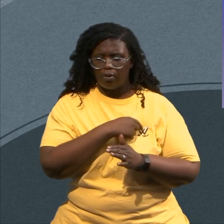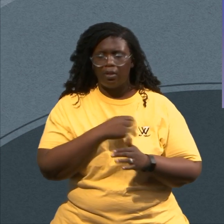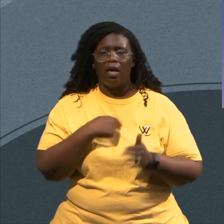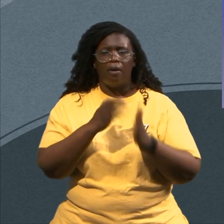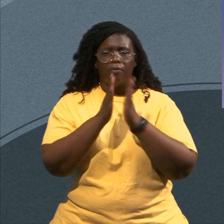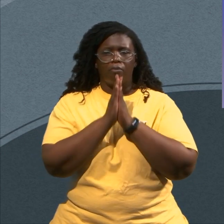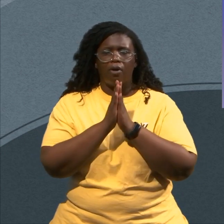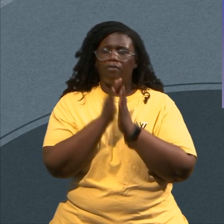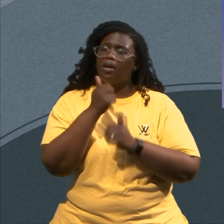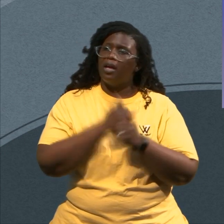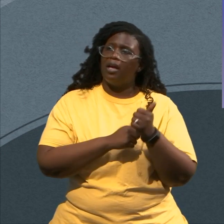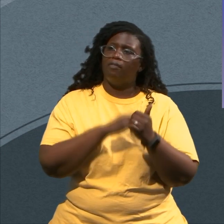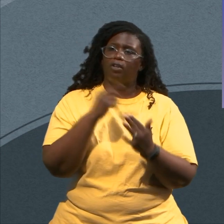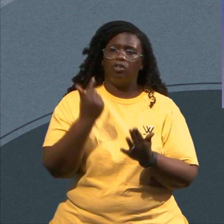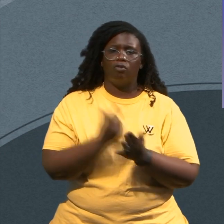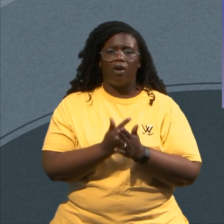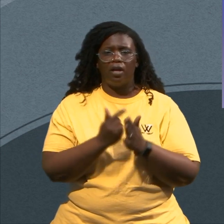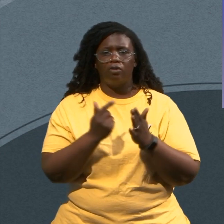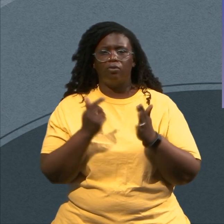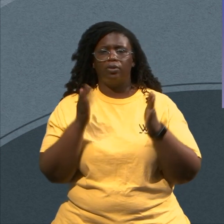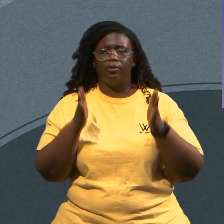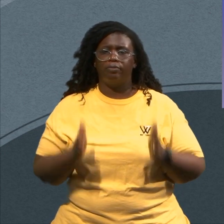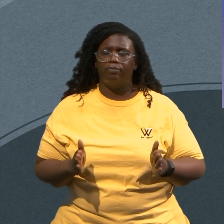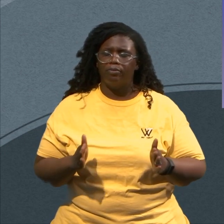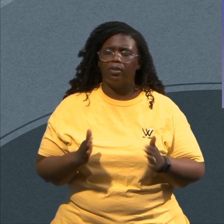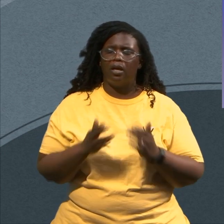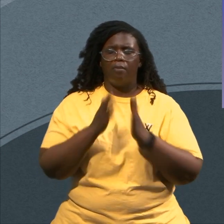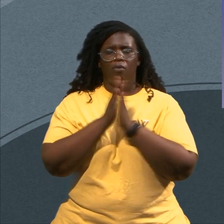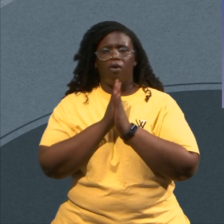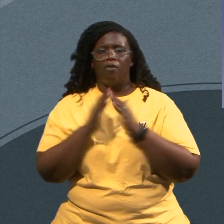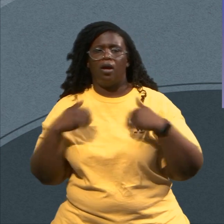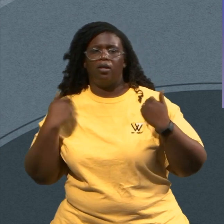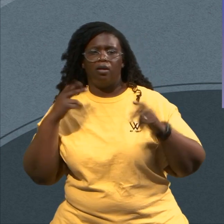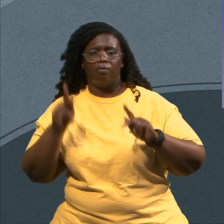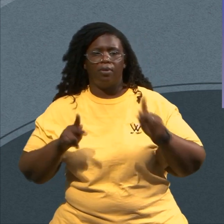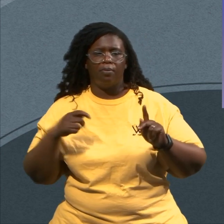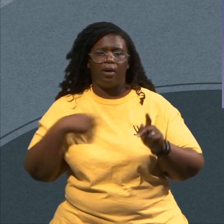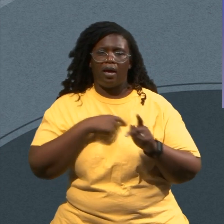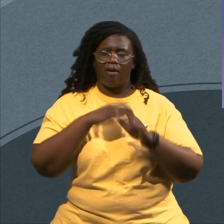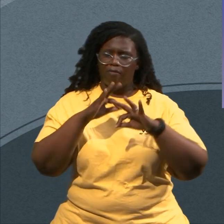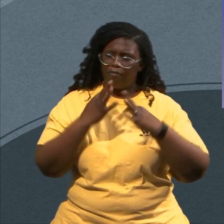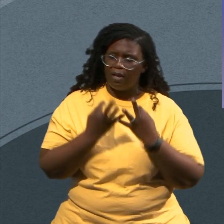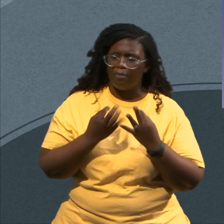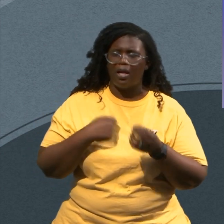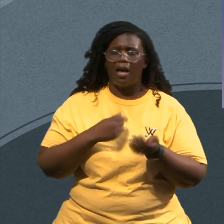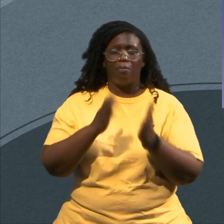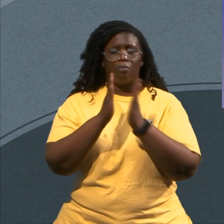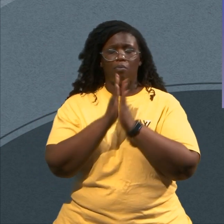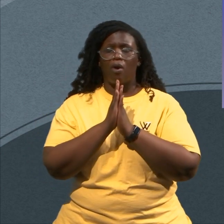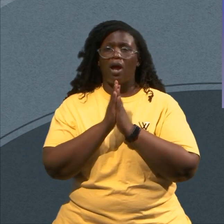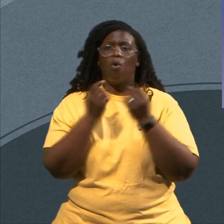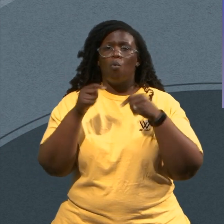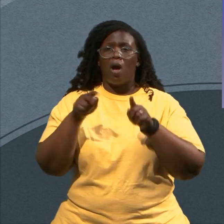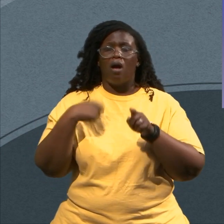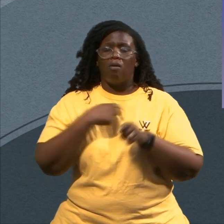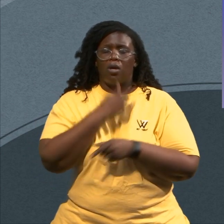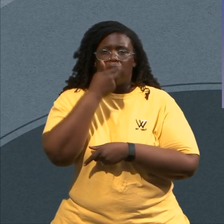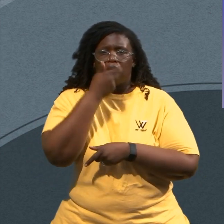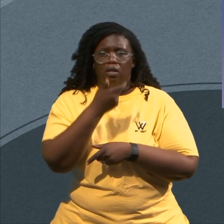young people I pray for our families I pray, God, that you would remove a spirit of distraction That we might be, God, able to focus